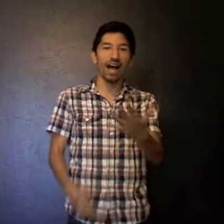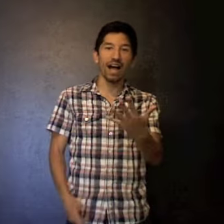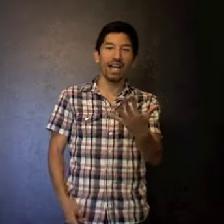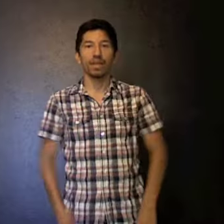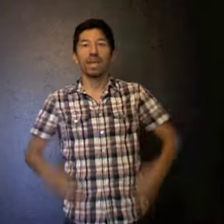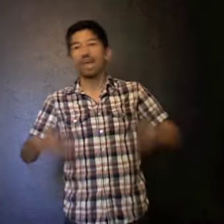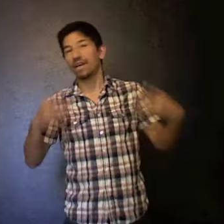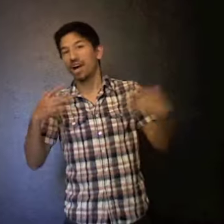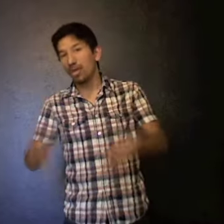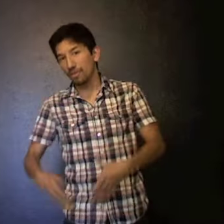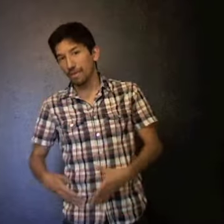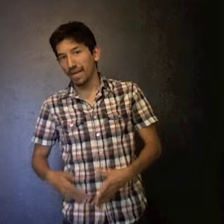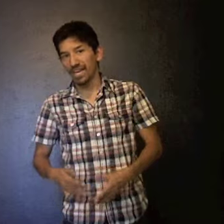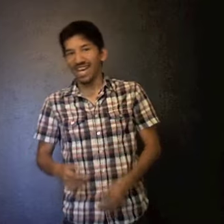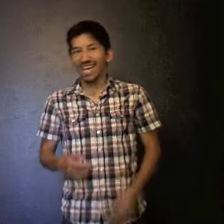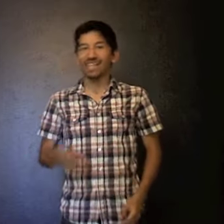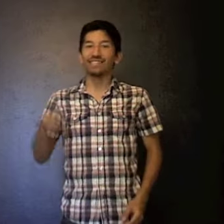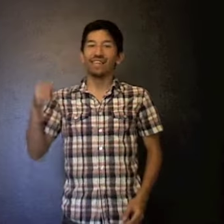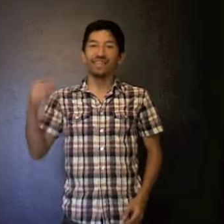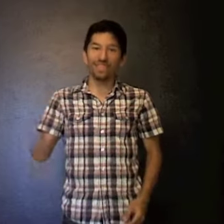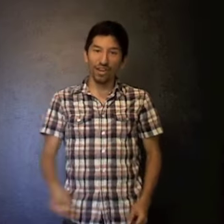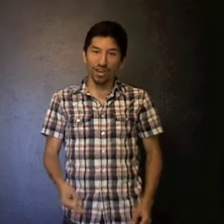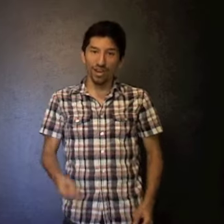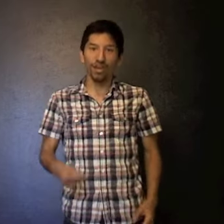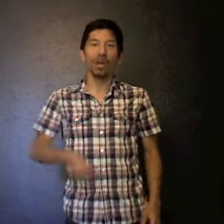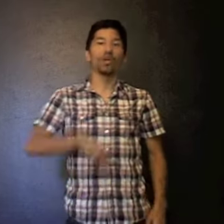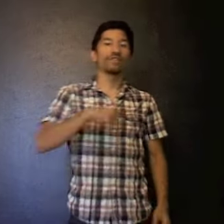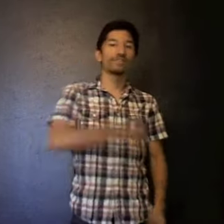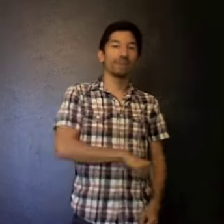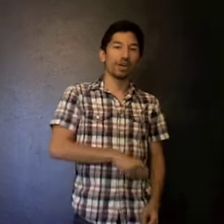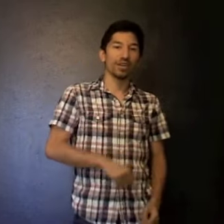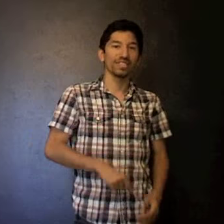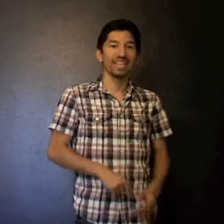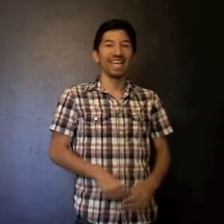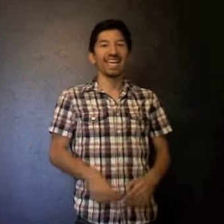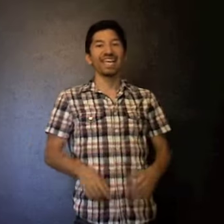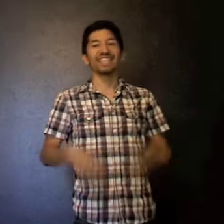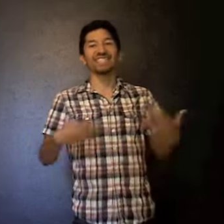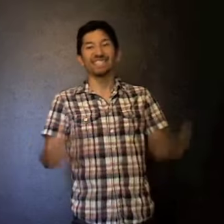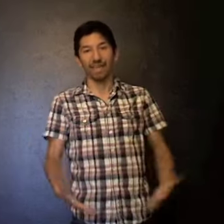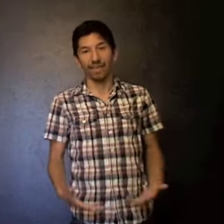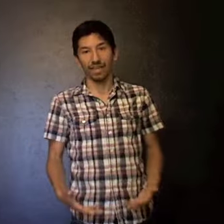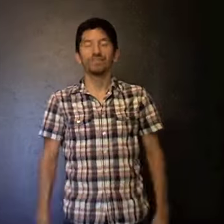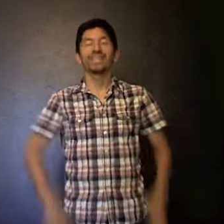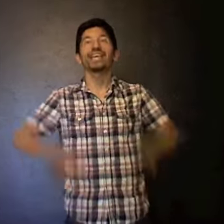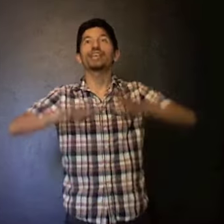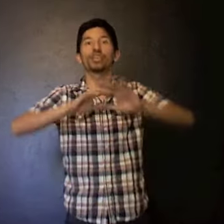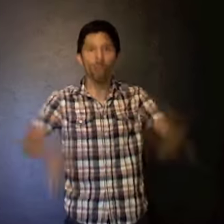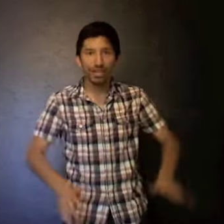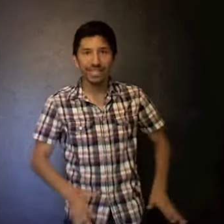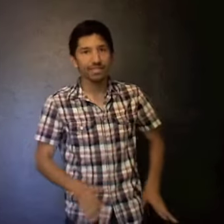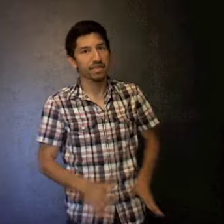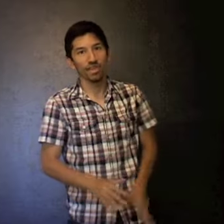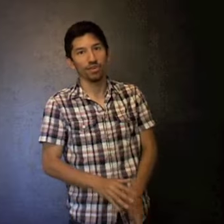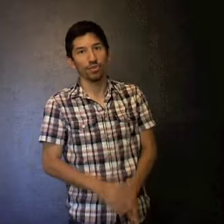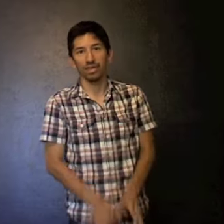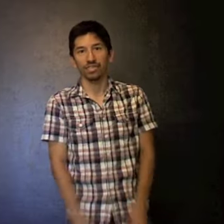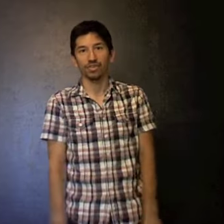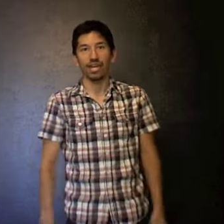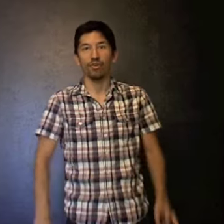and my other pick is Thunder over Spurs in seven. Thank goodness the Thunder won yesterday, or